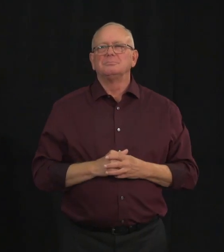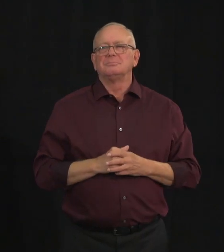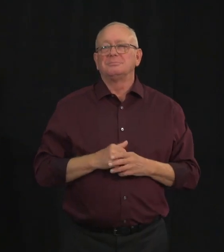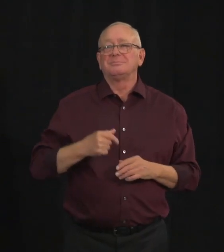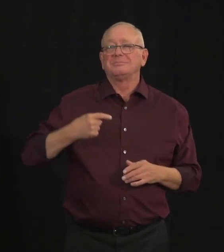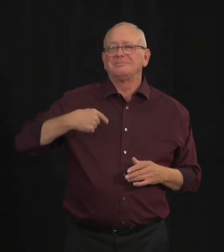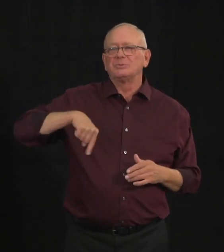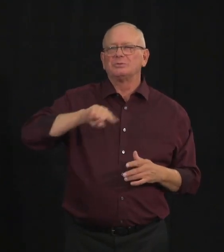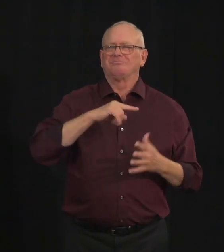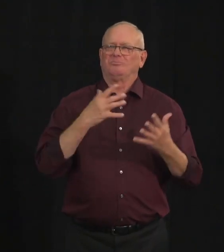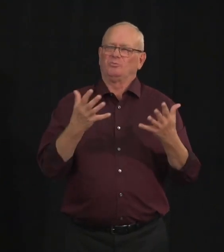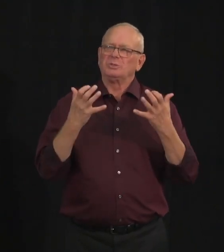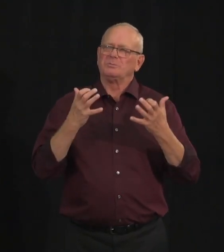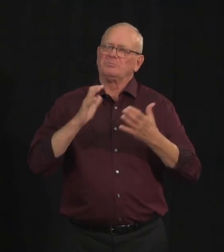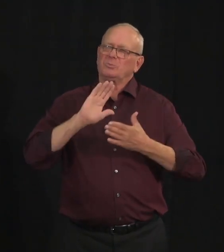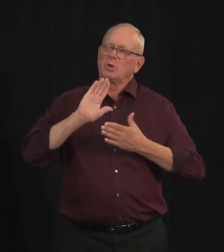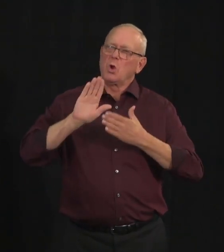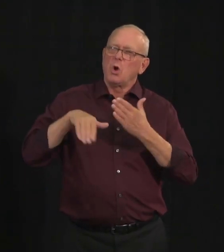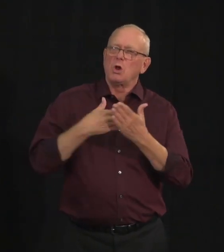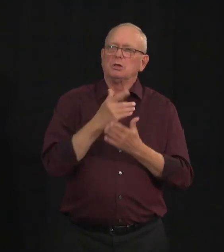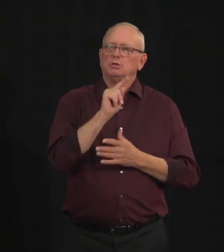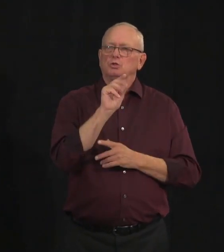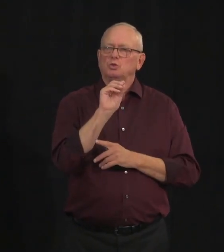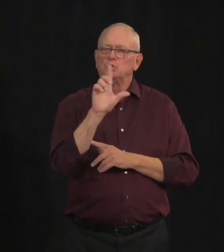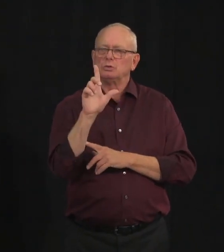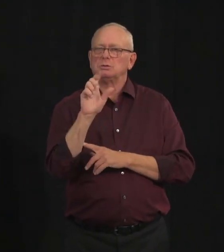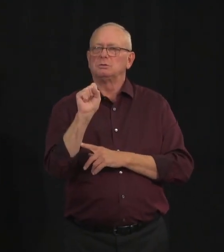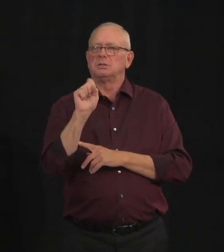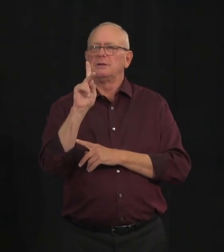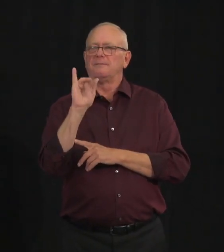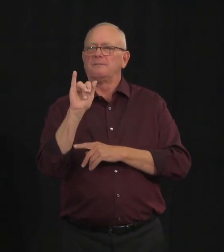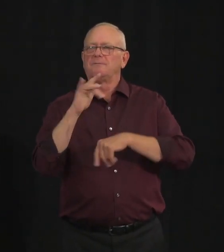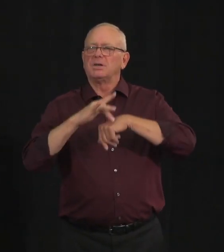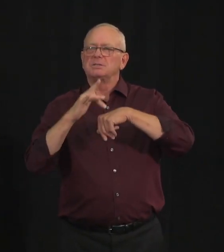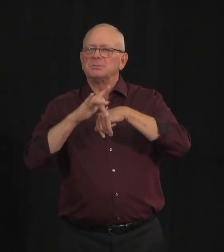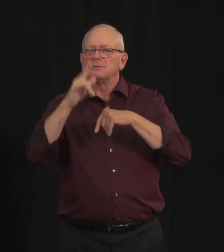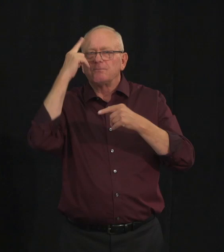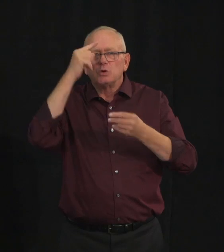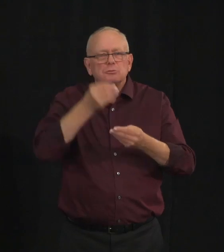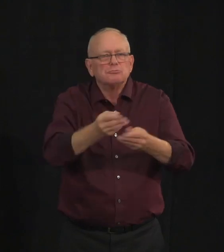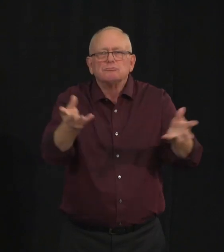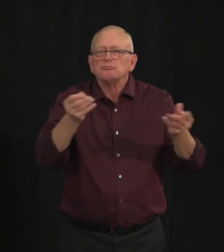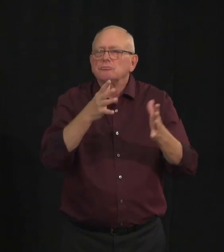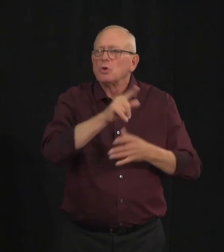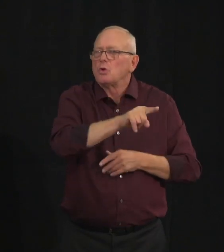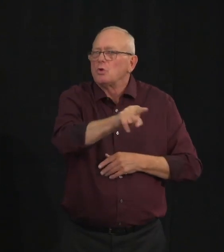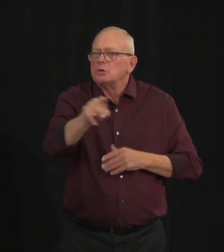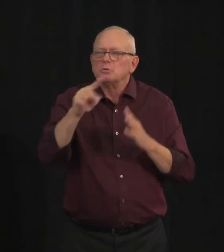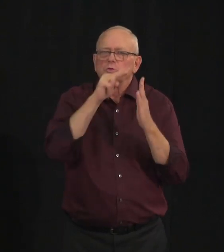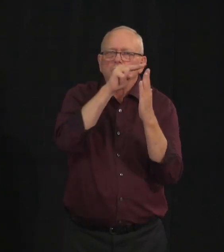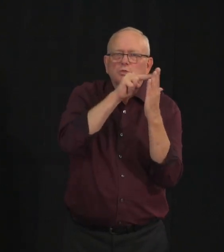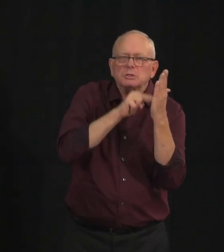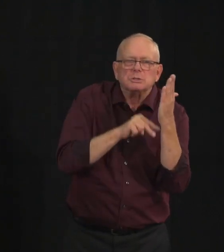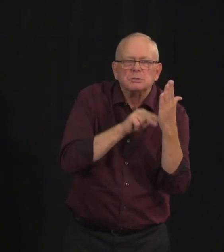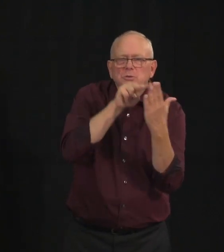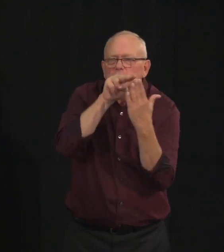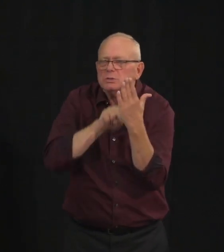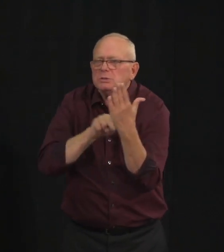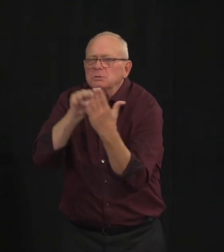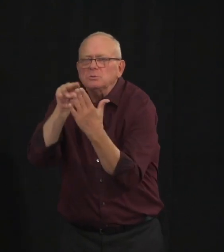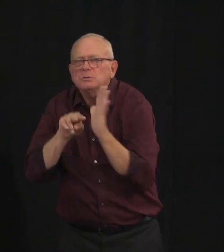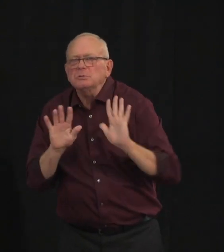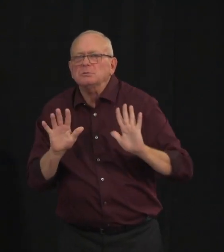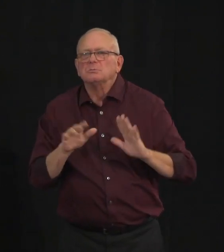teams, as would be appropriate to the local context and situation, we are not pre-determining specific